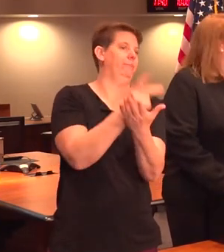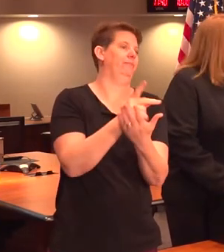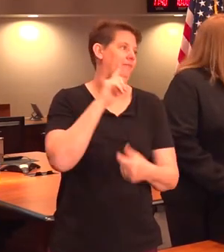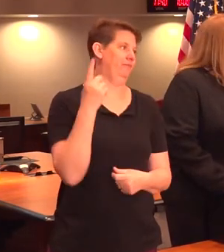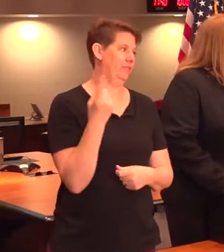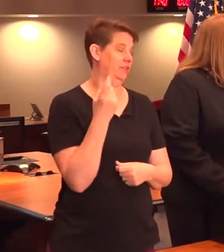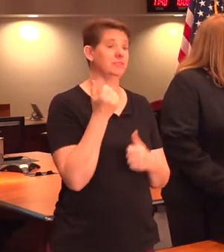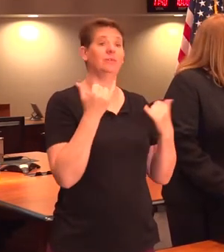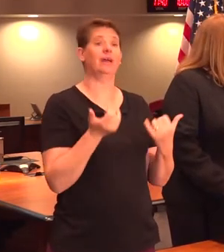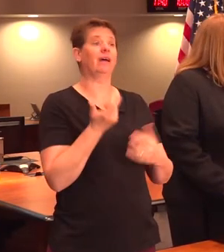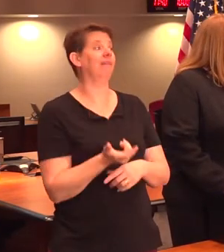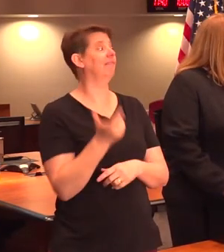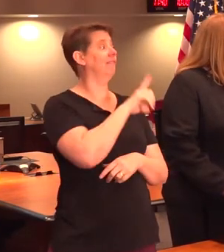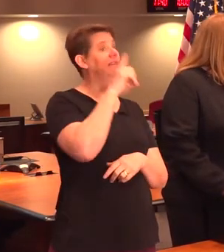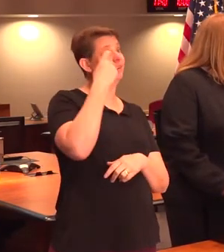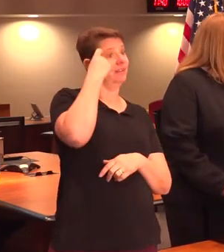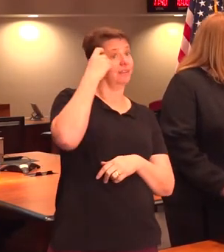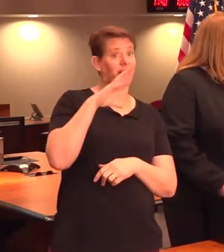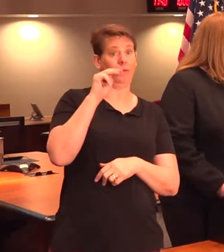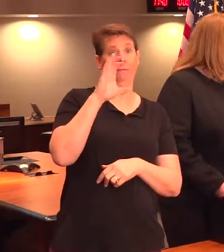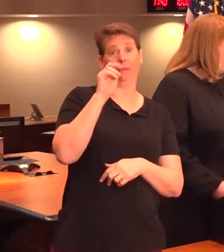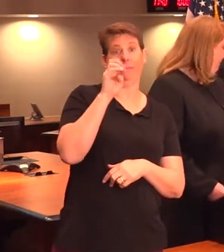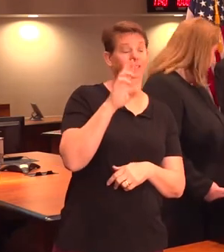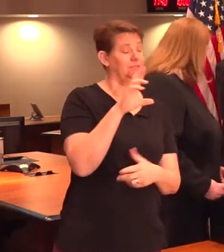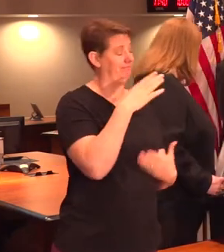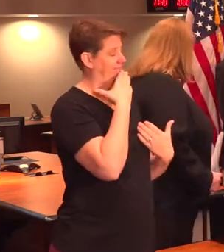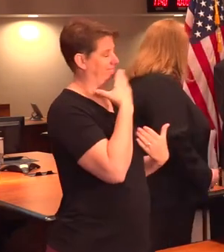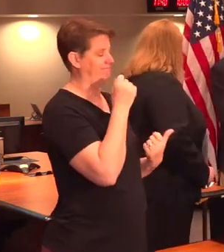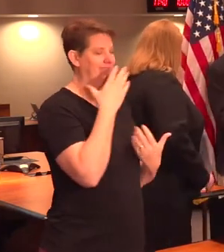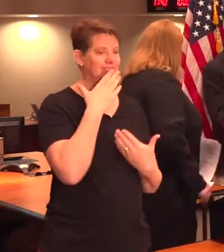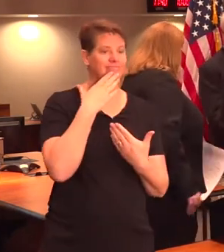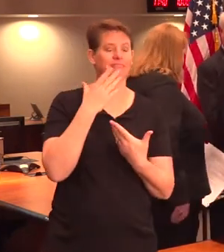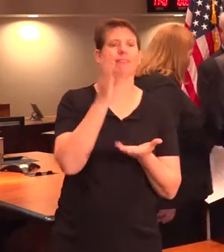with that, will turn it back over to Governor McMaster. Thank you, sir. you, ma'am.